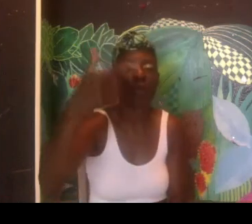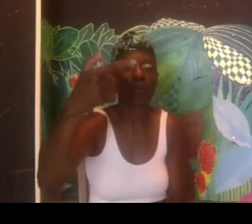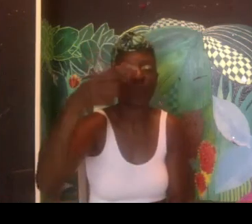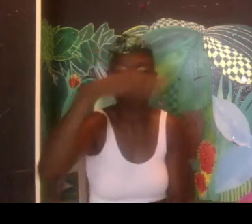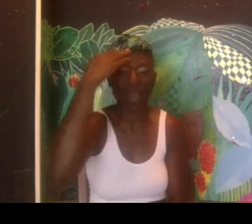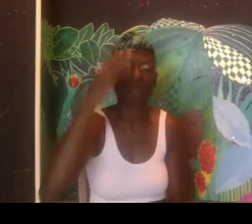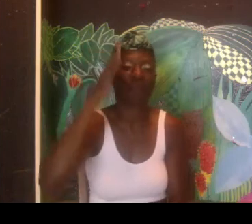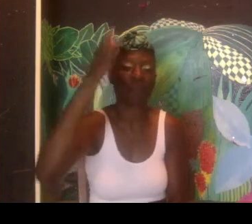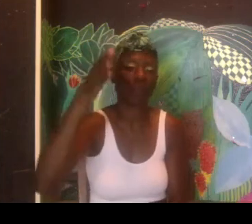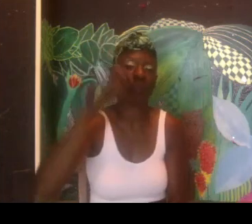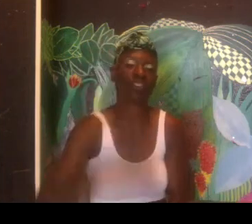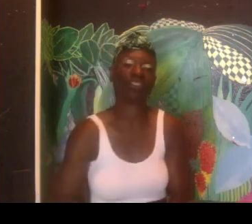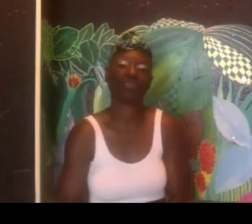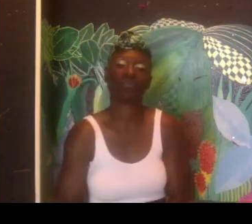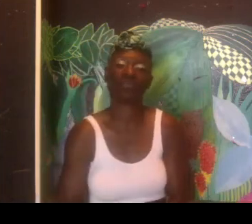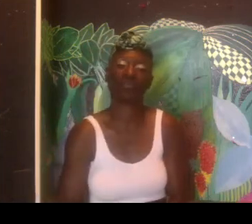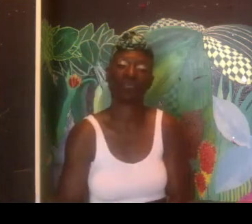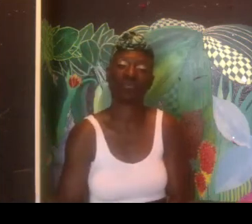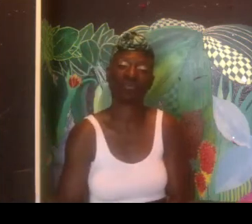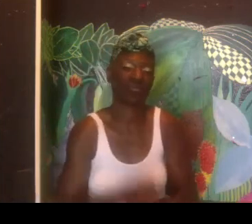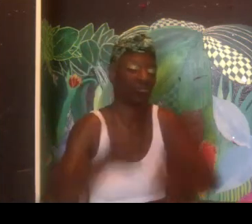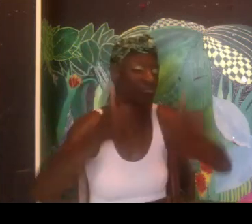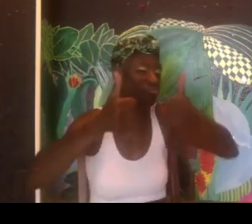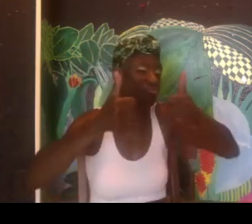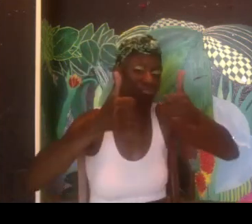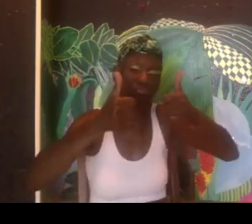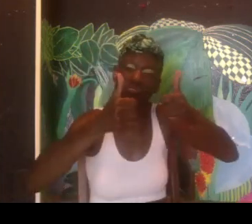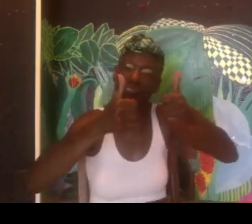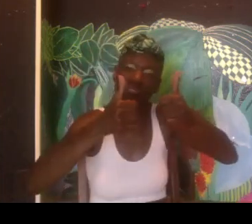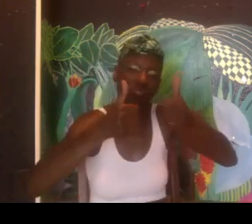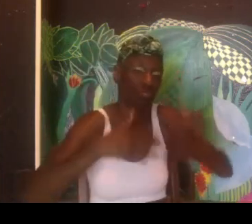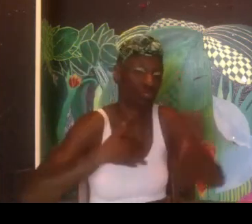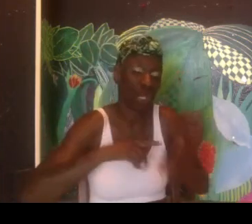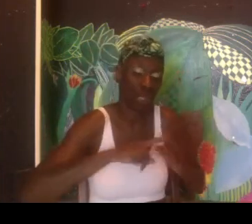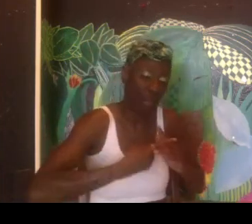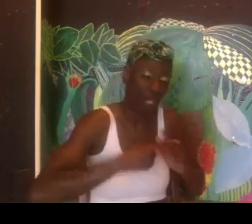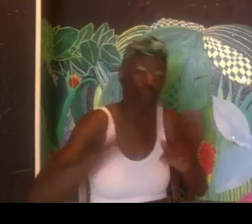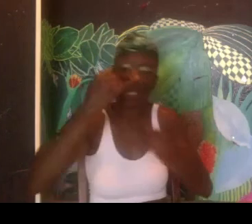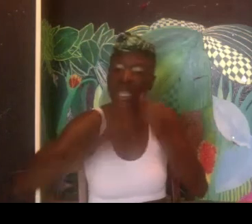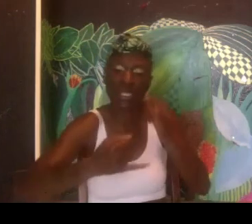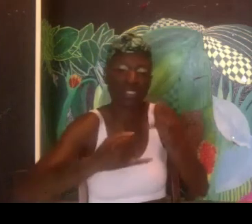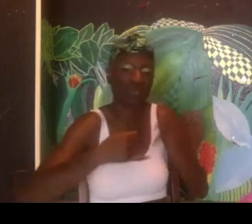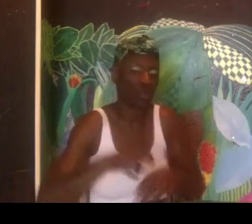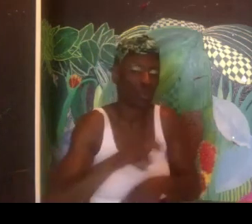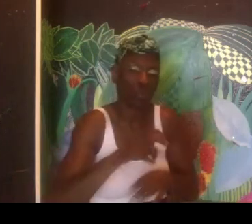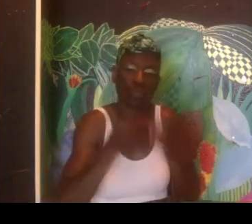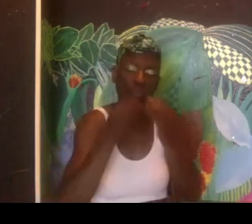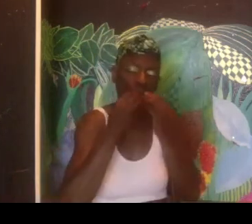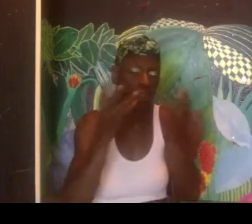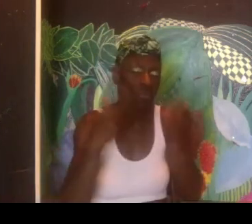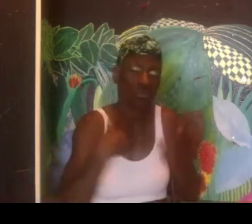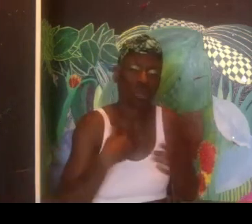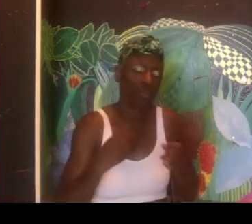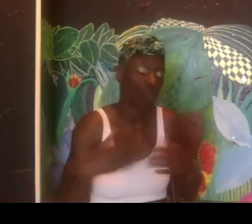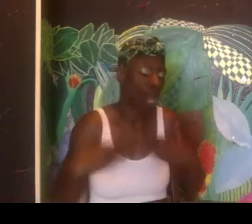Okay. So, 21 Black Futures was definitely the one that was, uh, just the best from